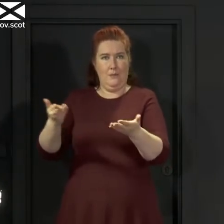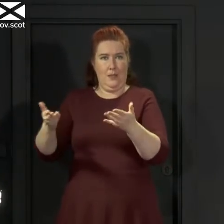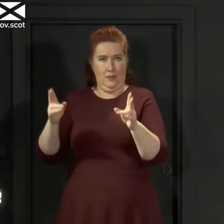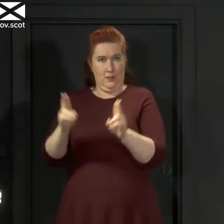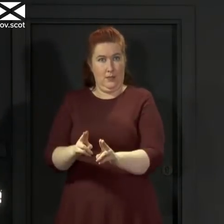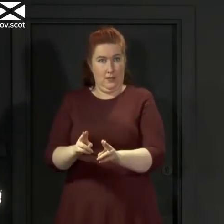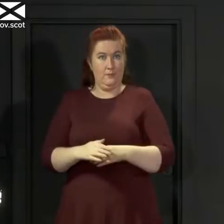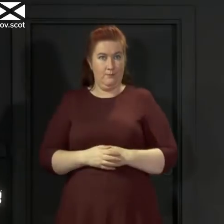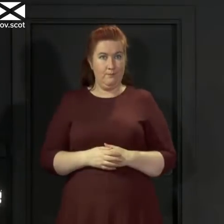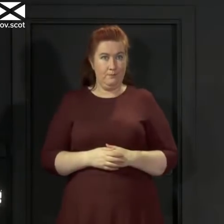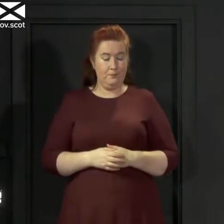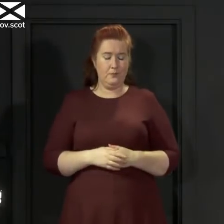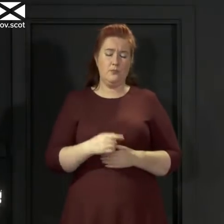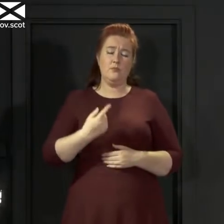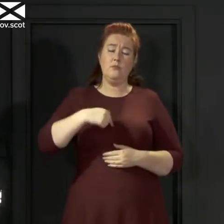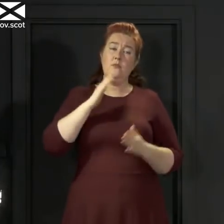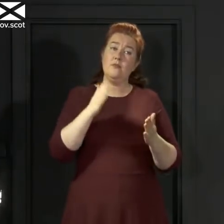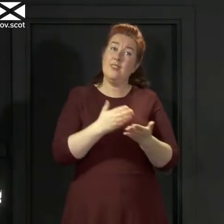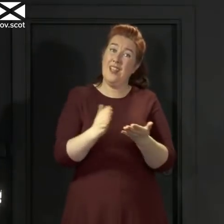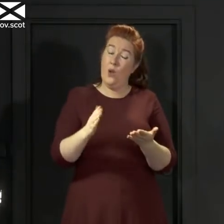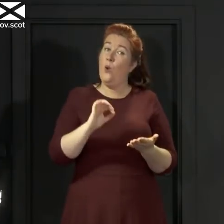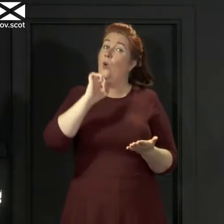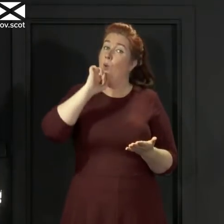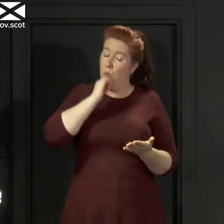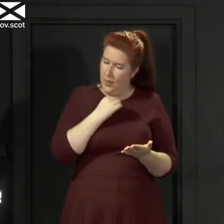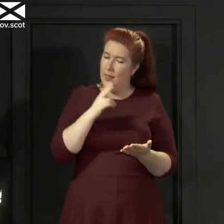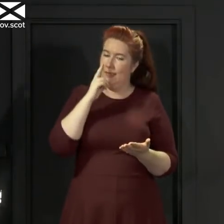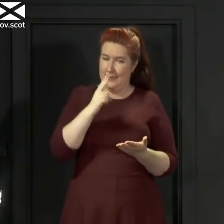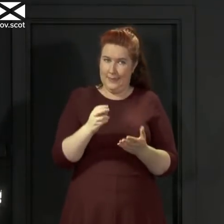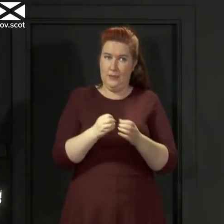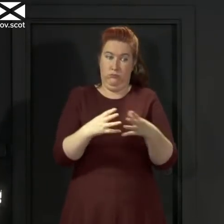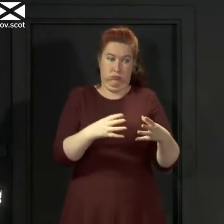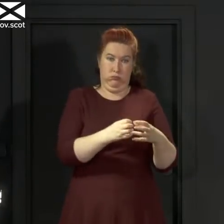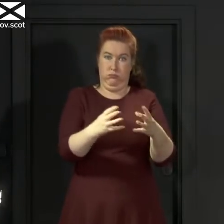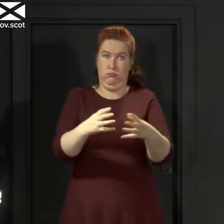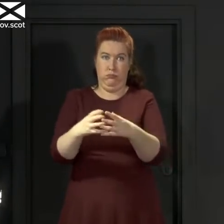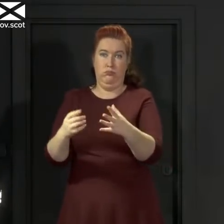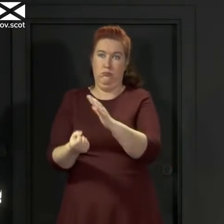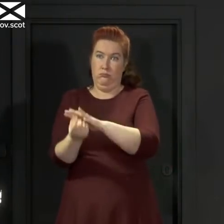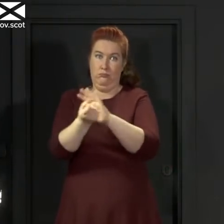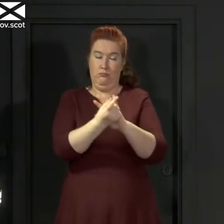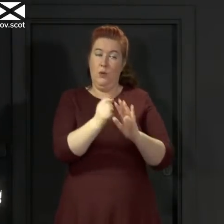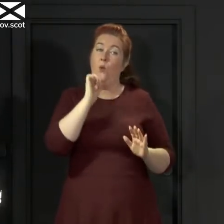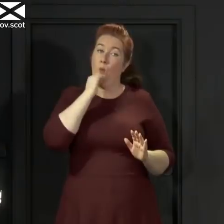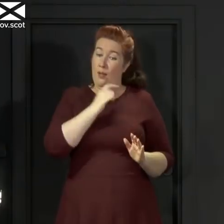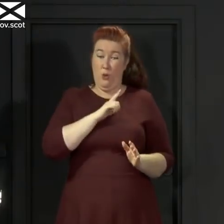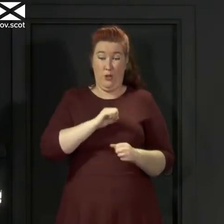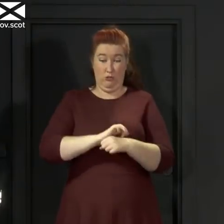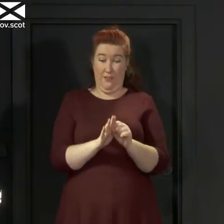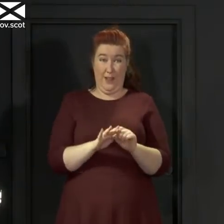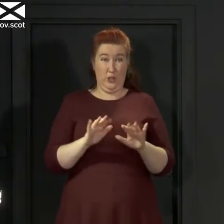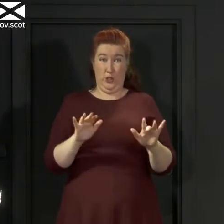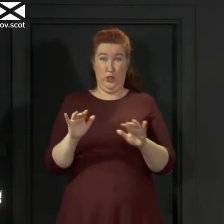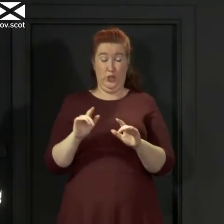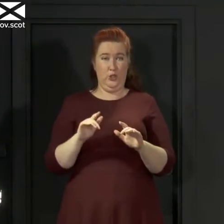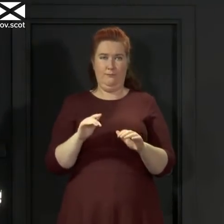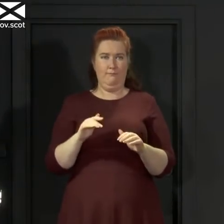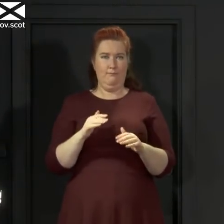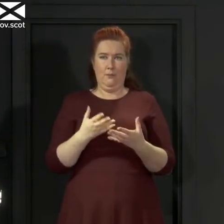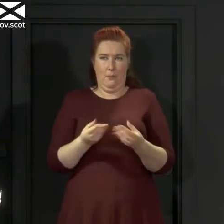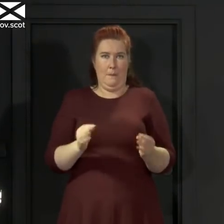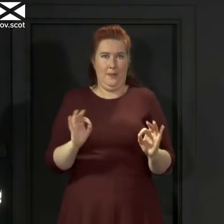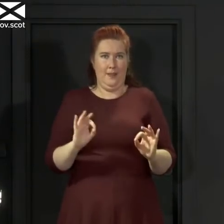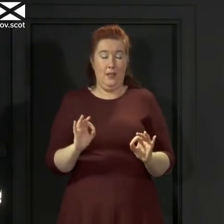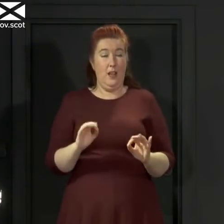clear that we are going to see outbreaks because the virus hasn't gone away and just because there's an